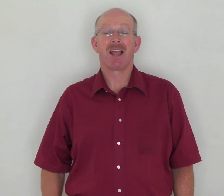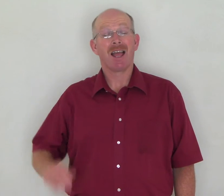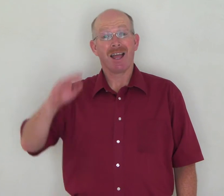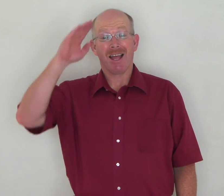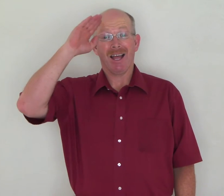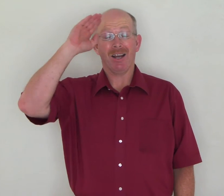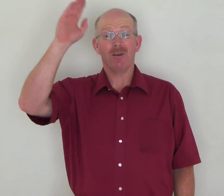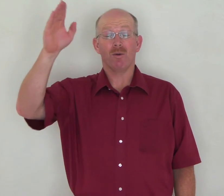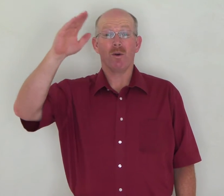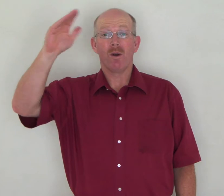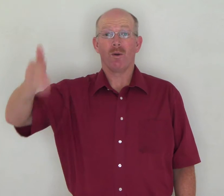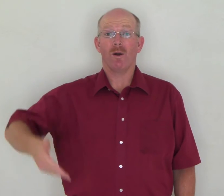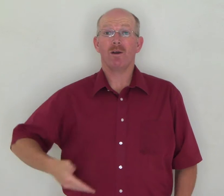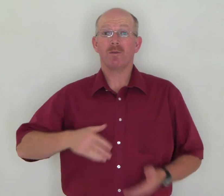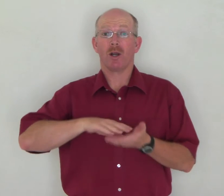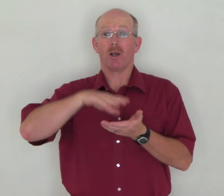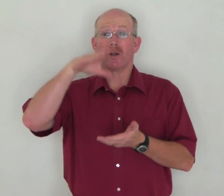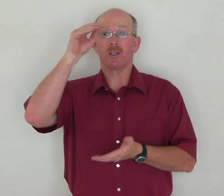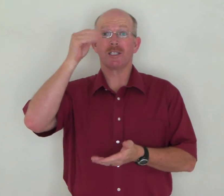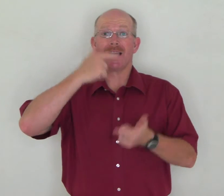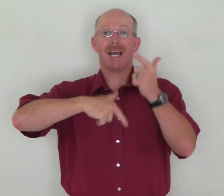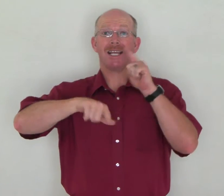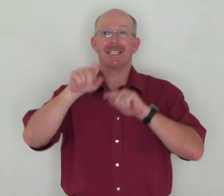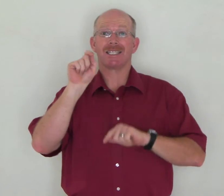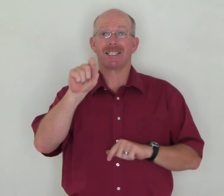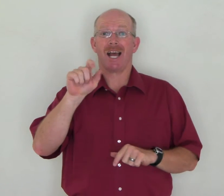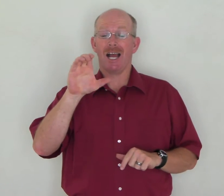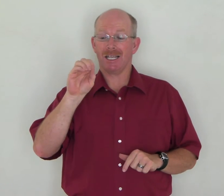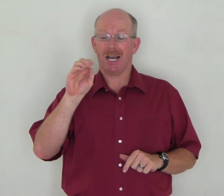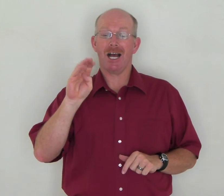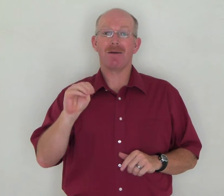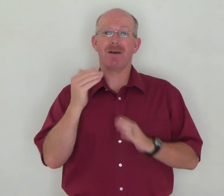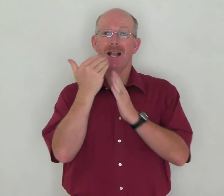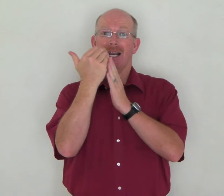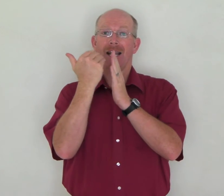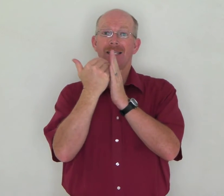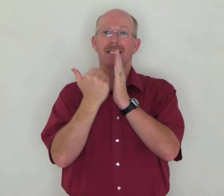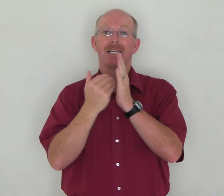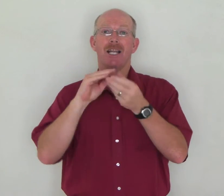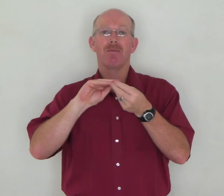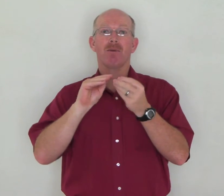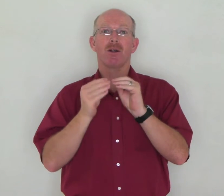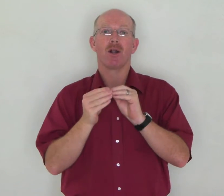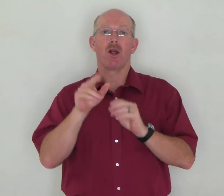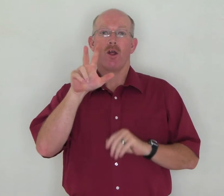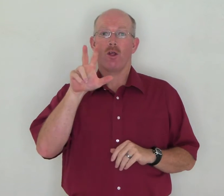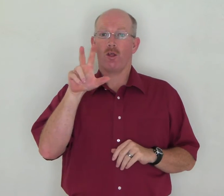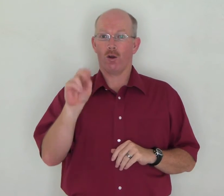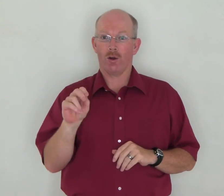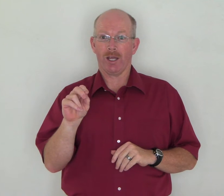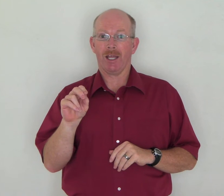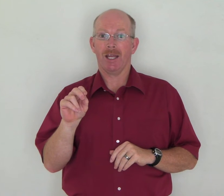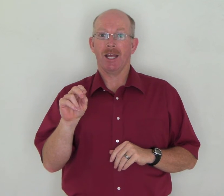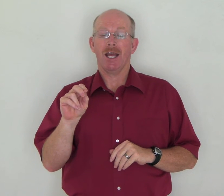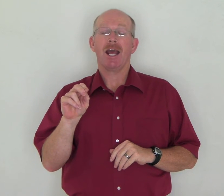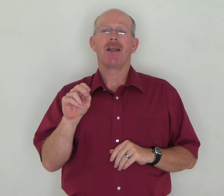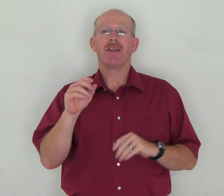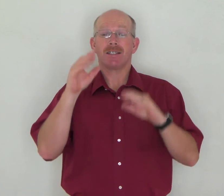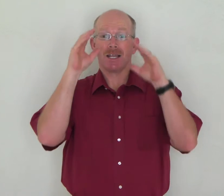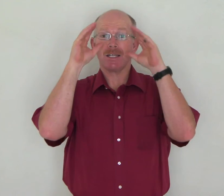Hello, welcome to LearnSigns.com, lesson number 30. In this lesson I'm